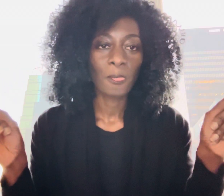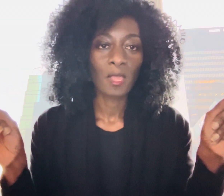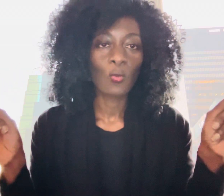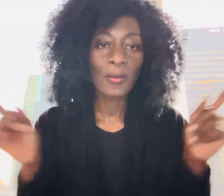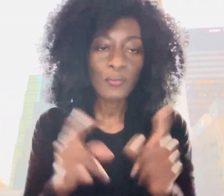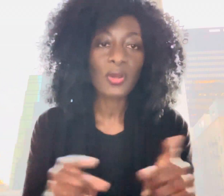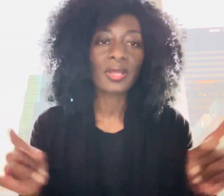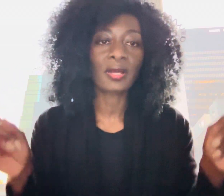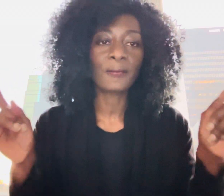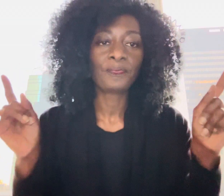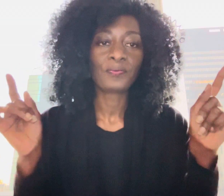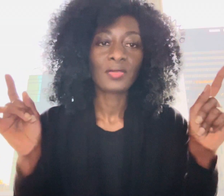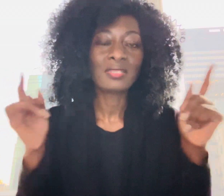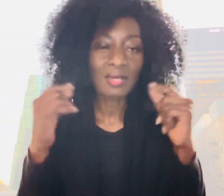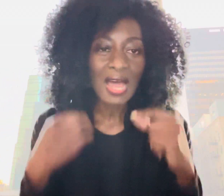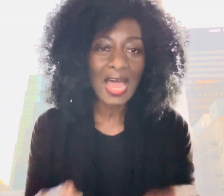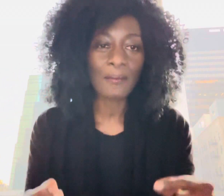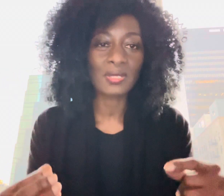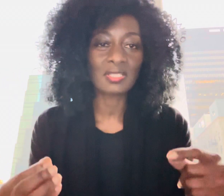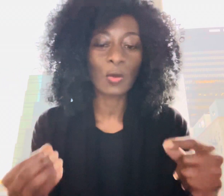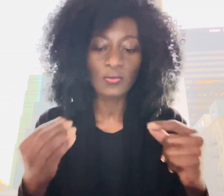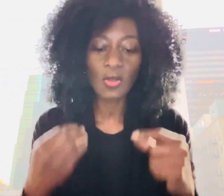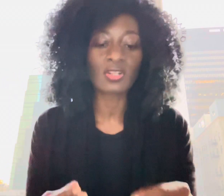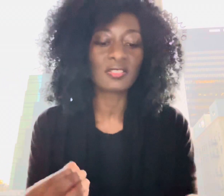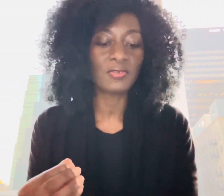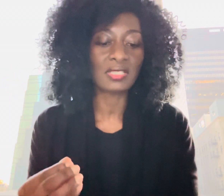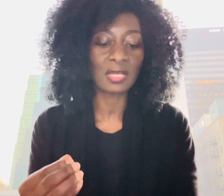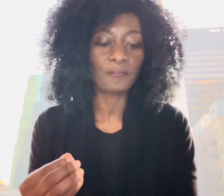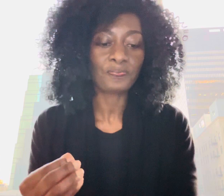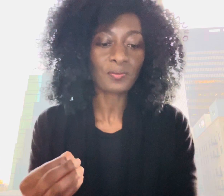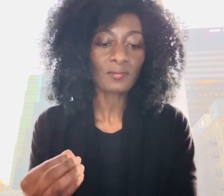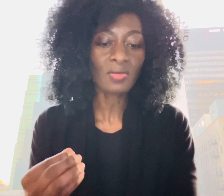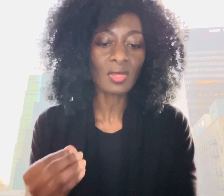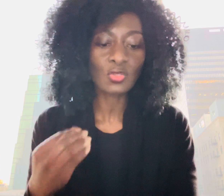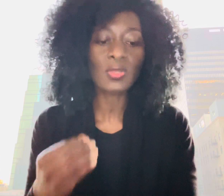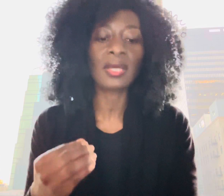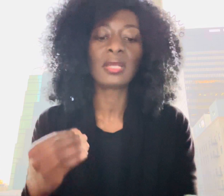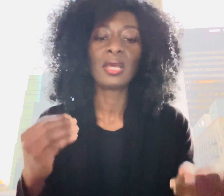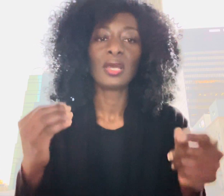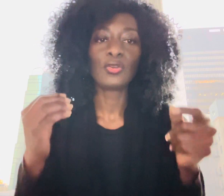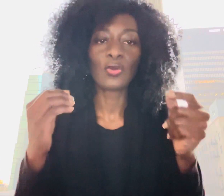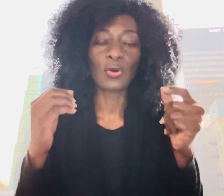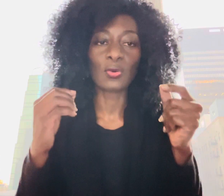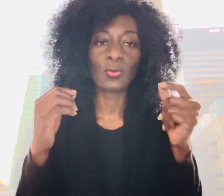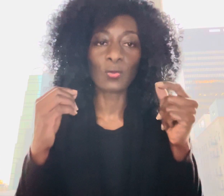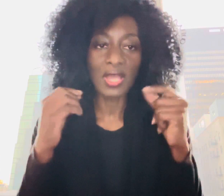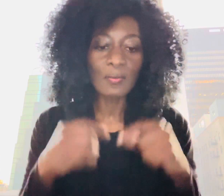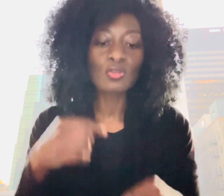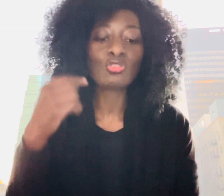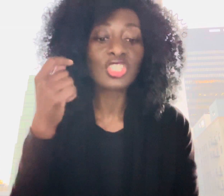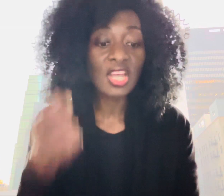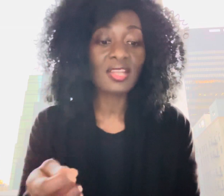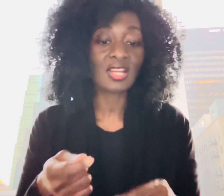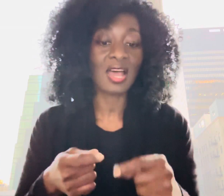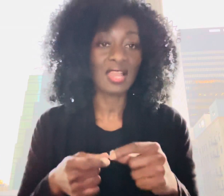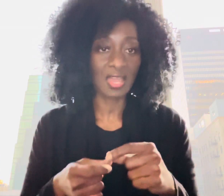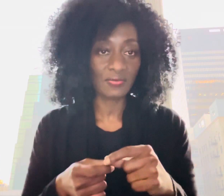where prayer is a habit that we've cultivated so that you know we're able to change our lives